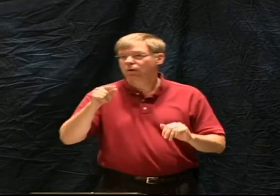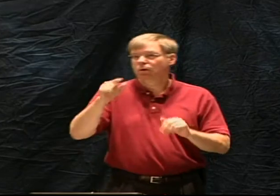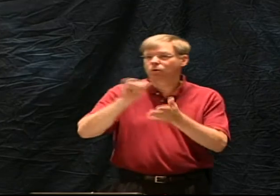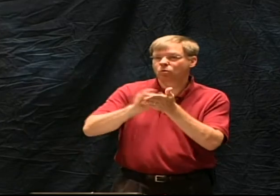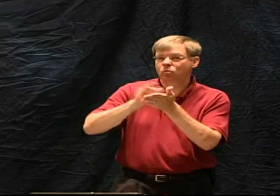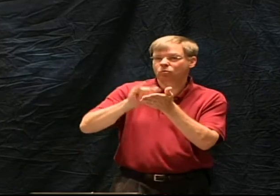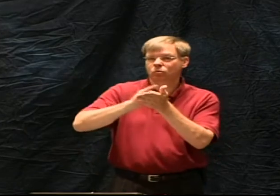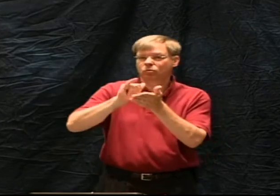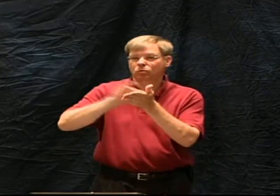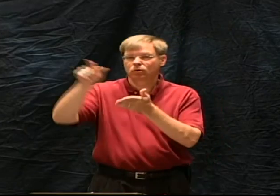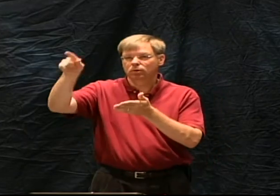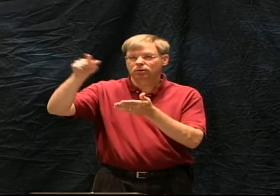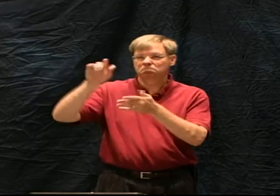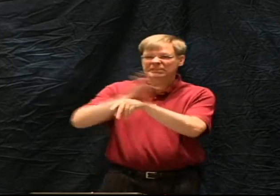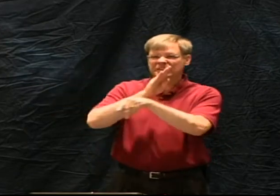illustrate why this is so important.